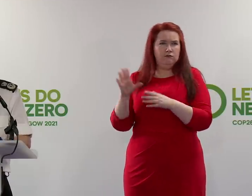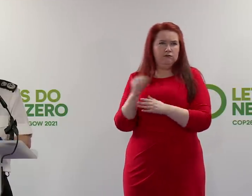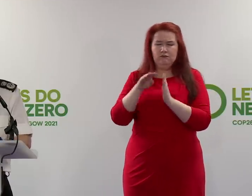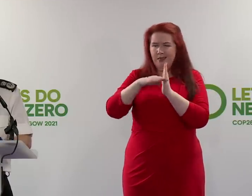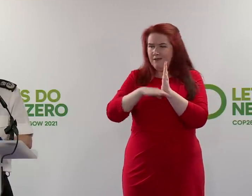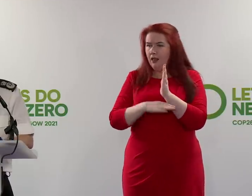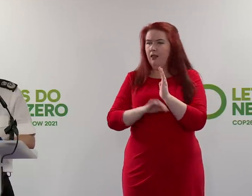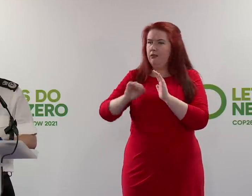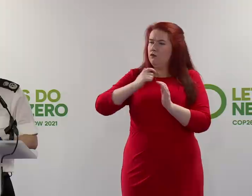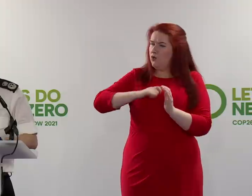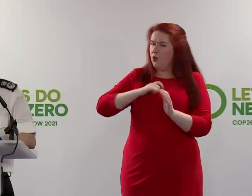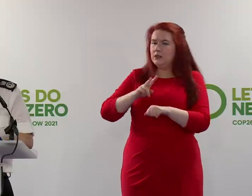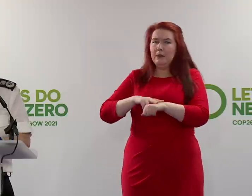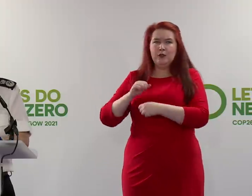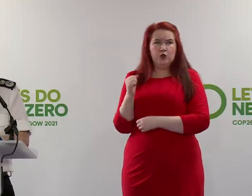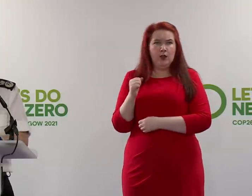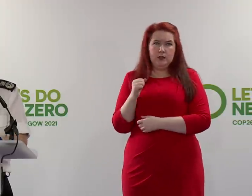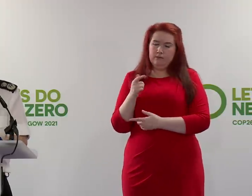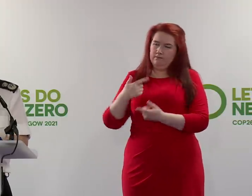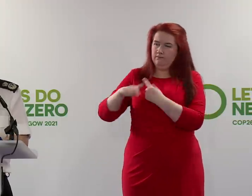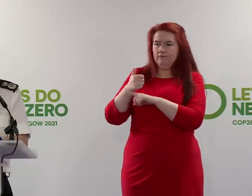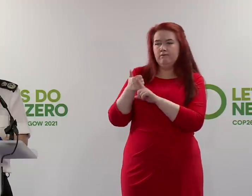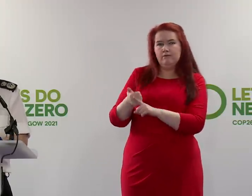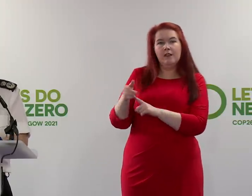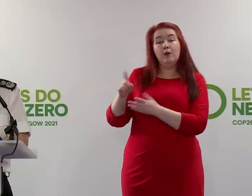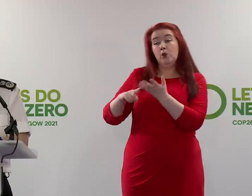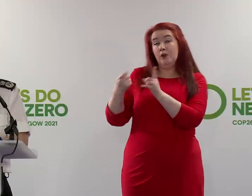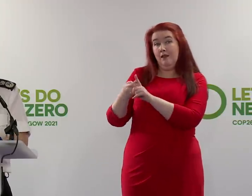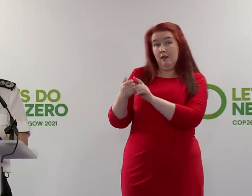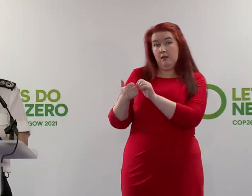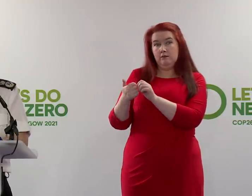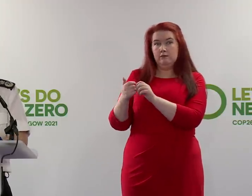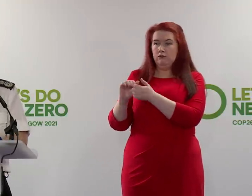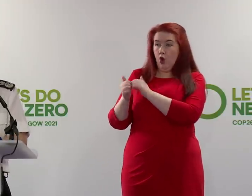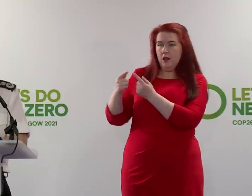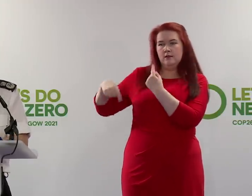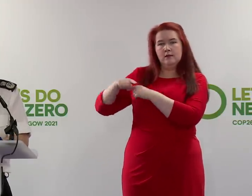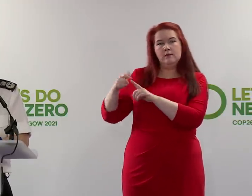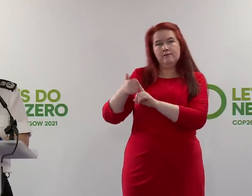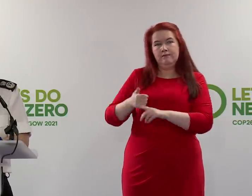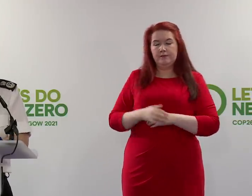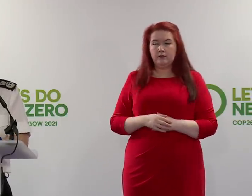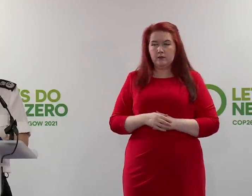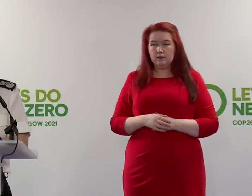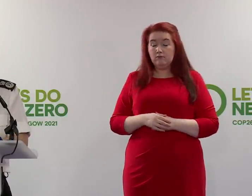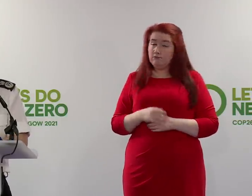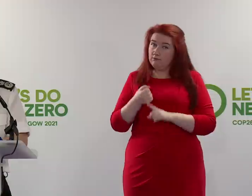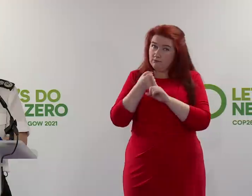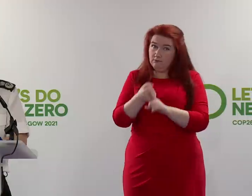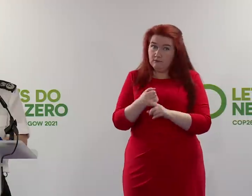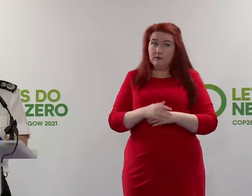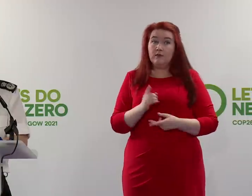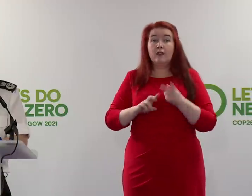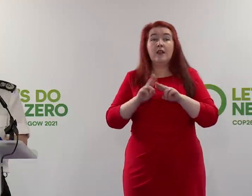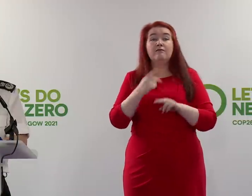roles in Police Scotland, strongly supported by UK colleagues. I would stress again, if you